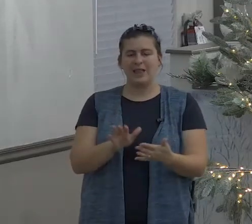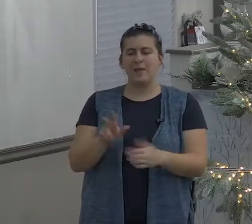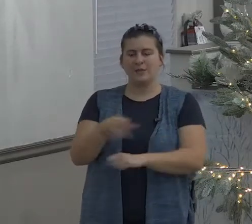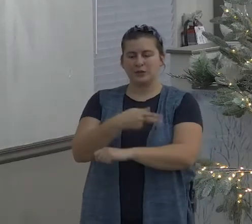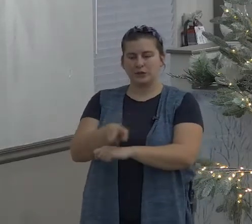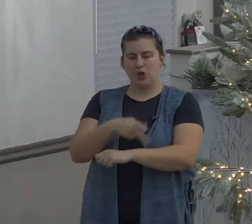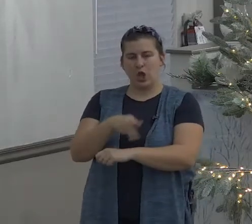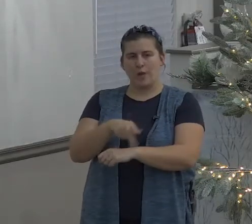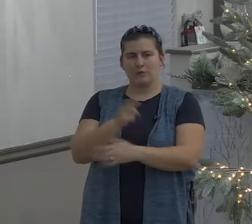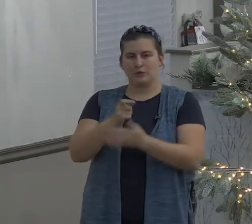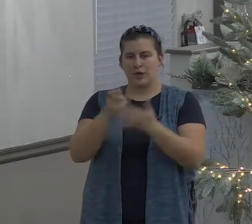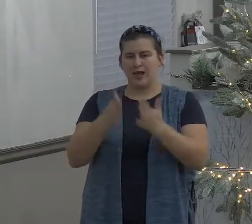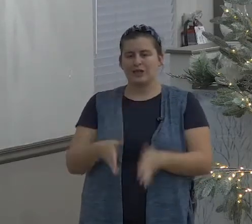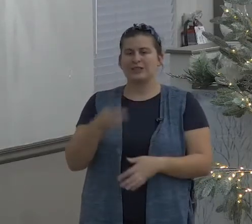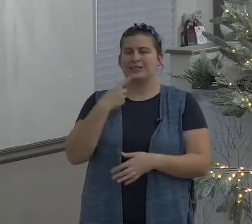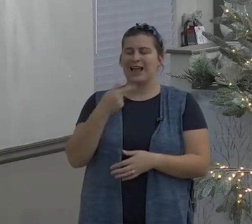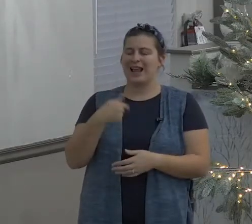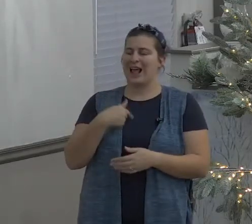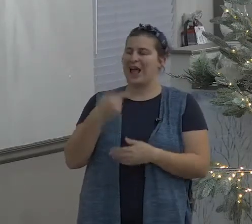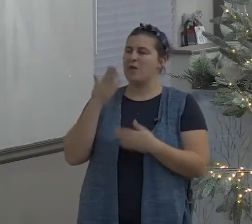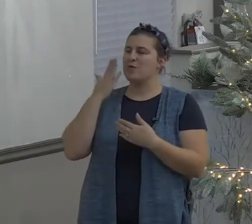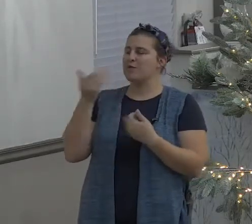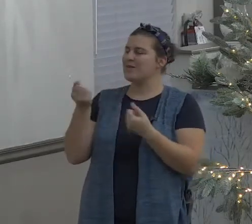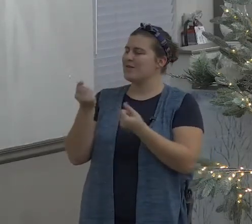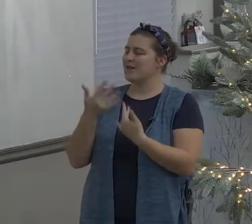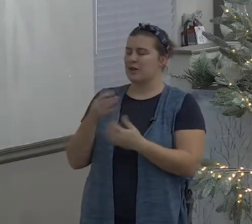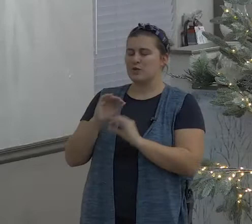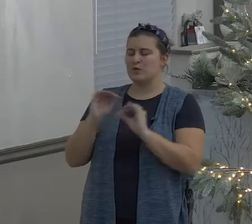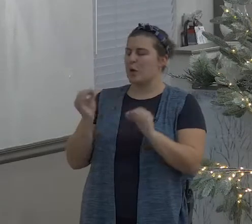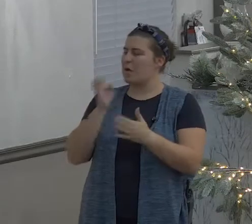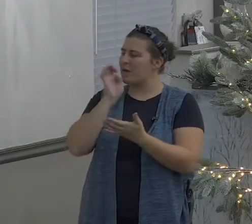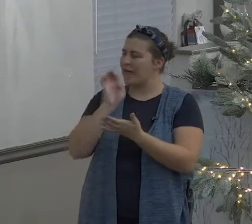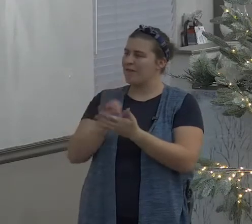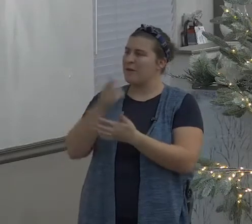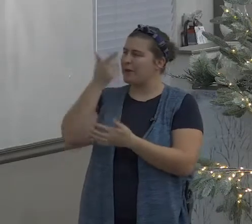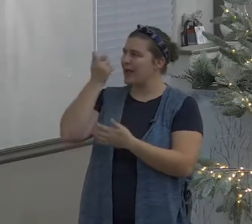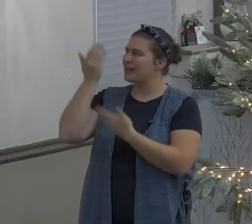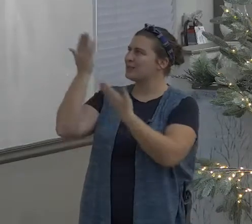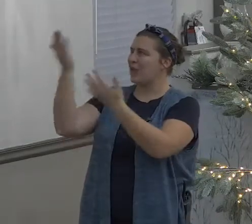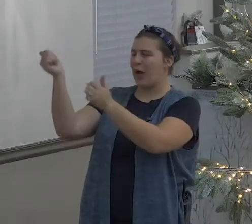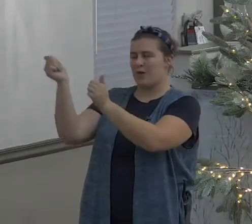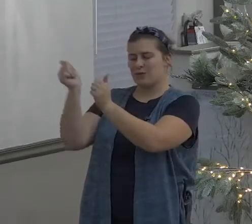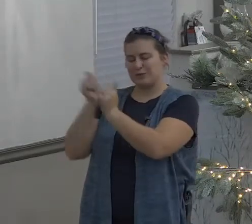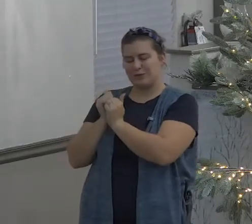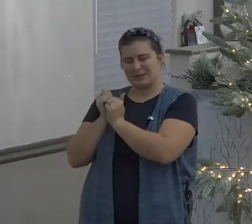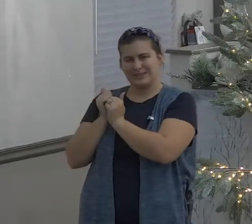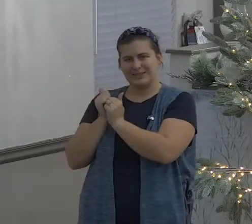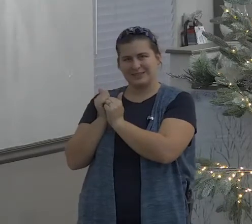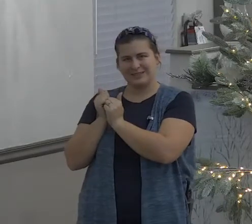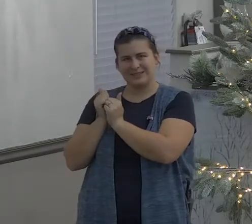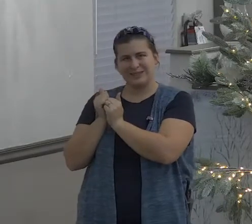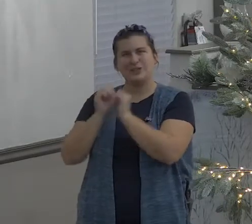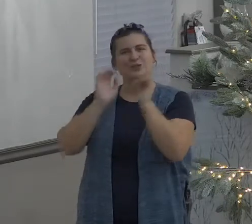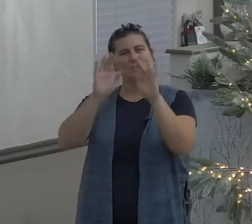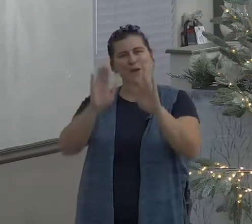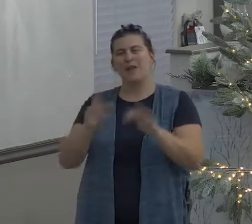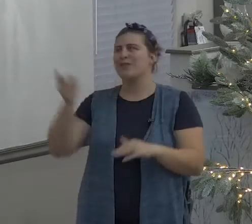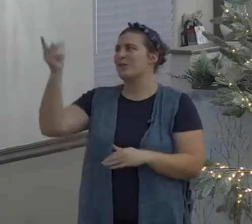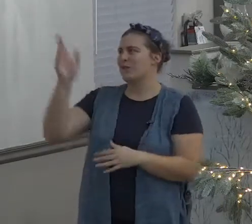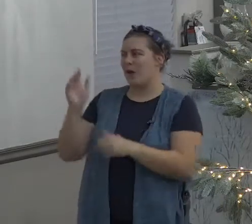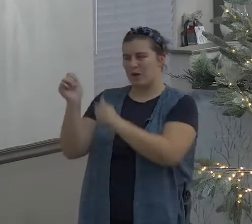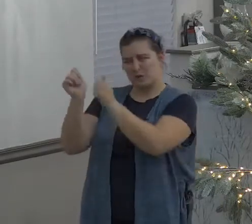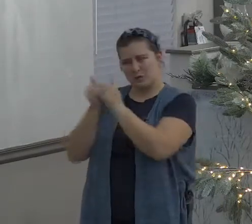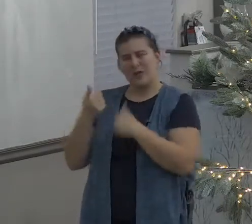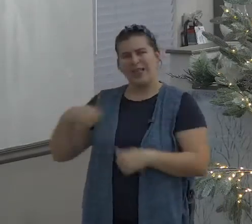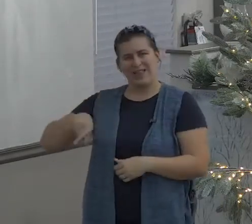so we're going to walk through the valley of the shadow of death but the psalmist David said I will